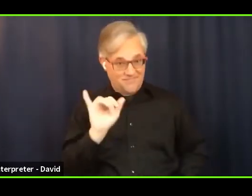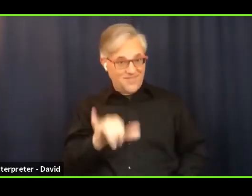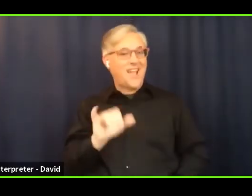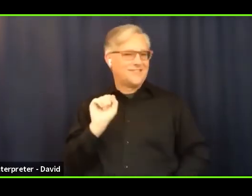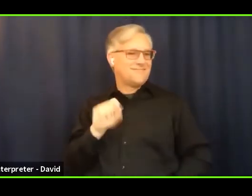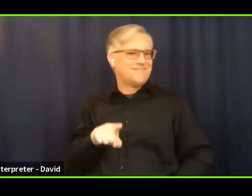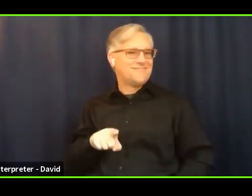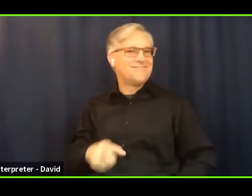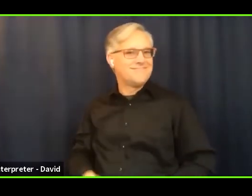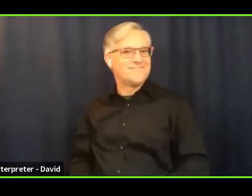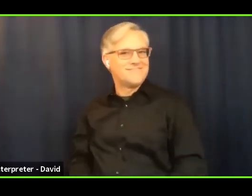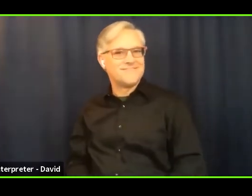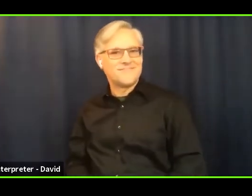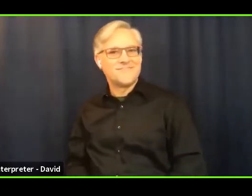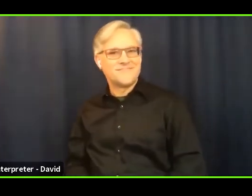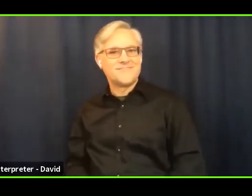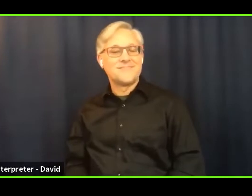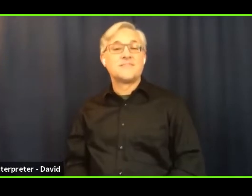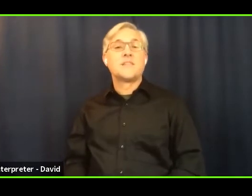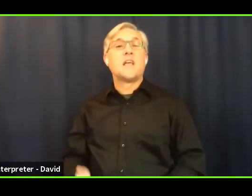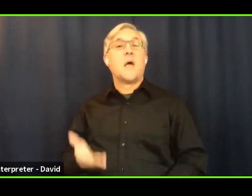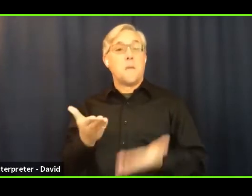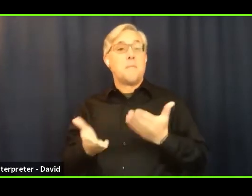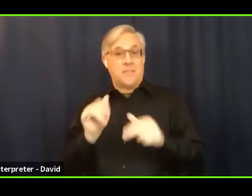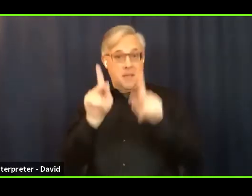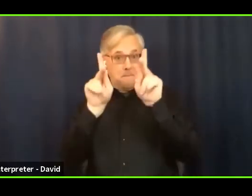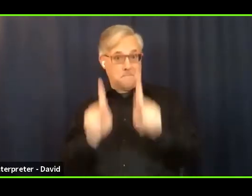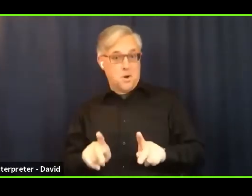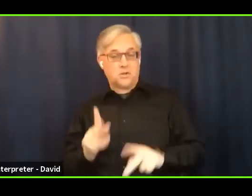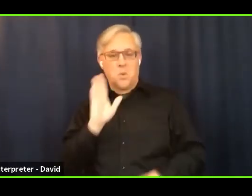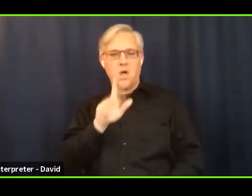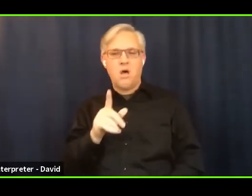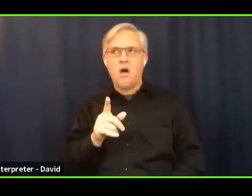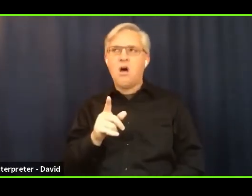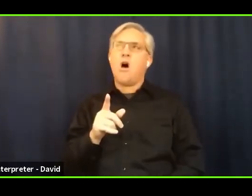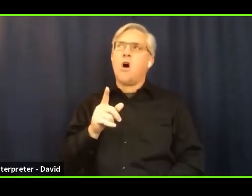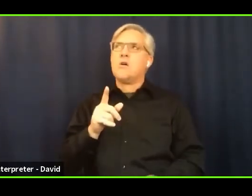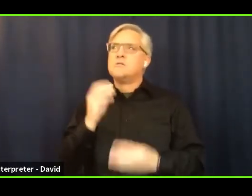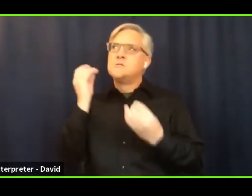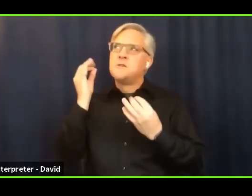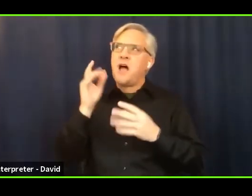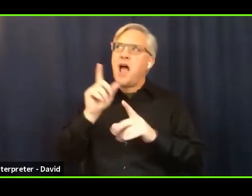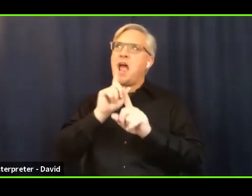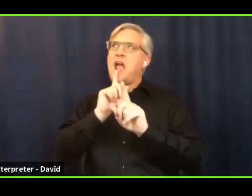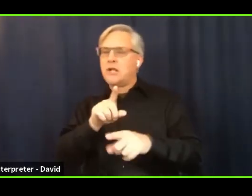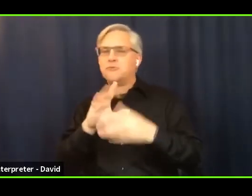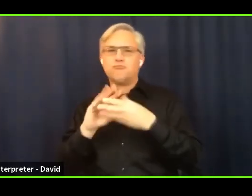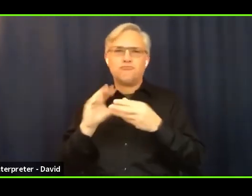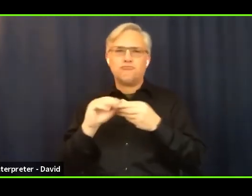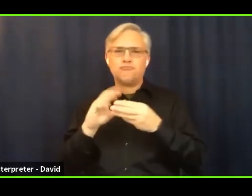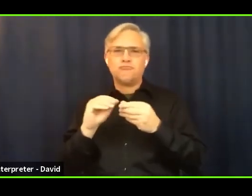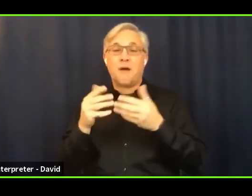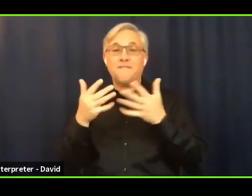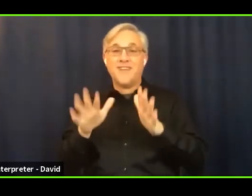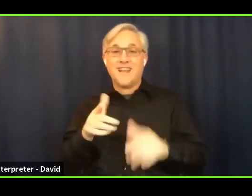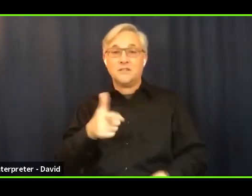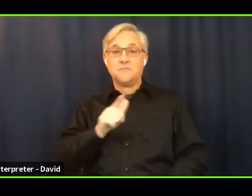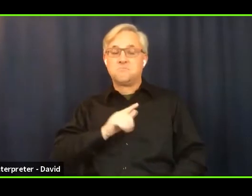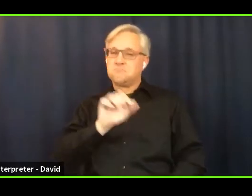And then they might ask you back. So be ready with your answer about what you've been thinking about something new you've been wondering about.